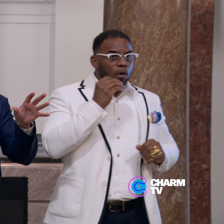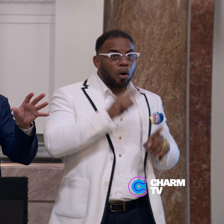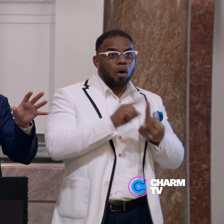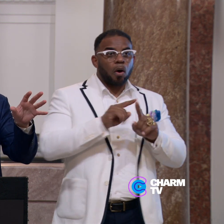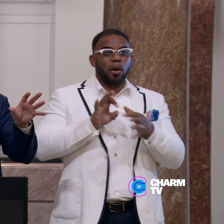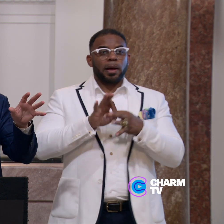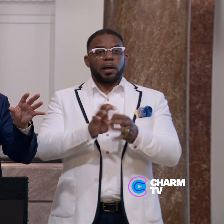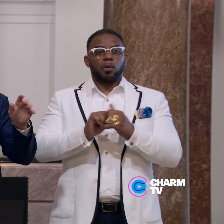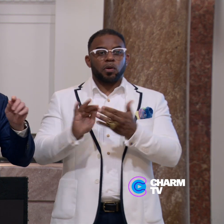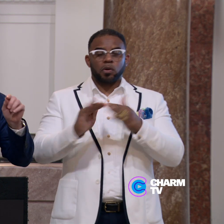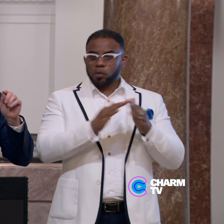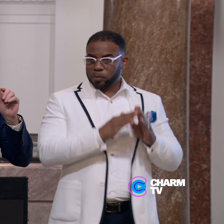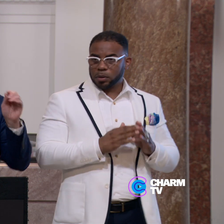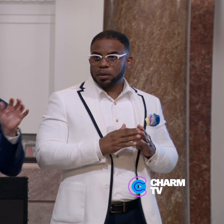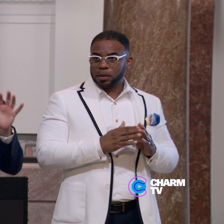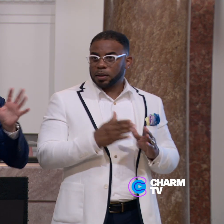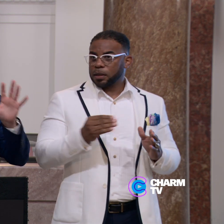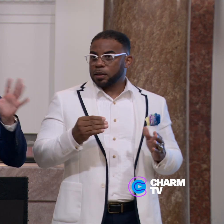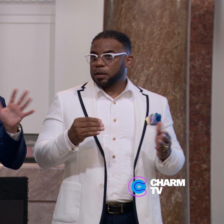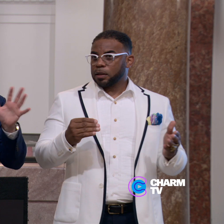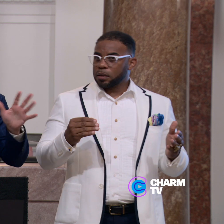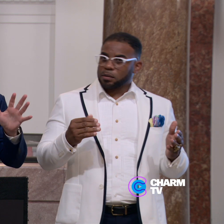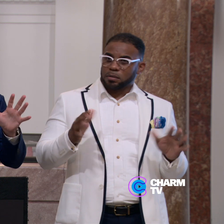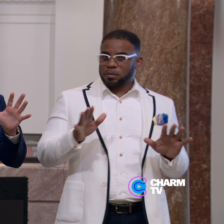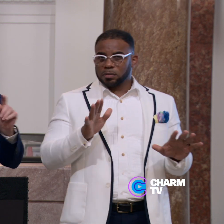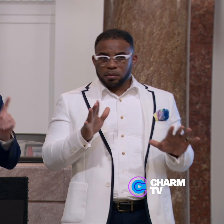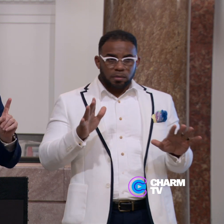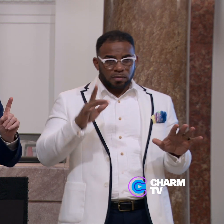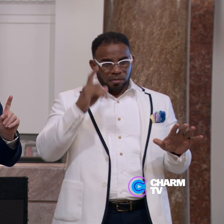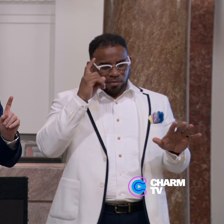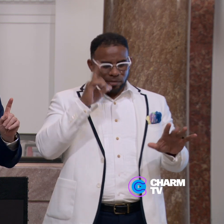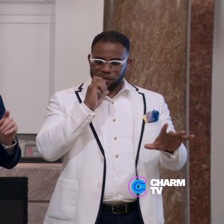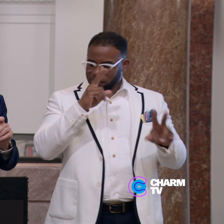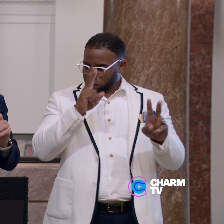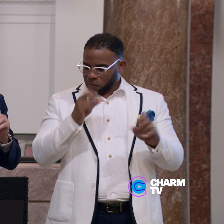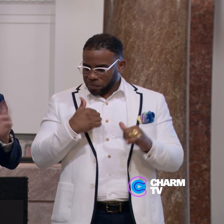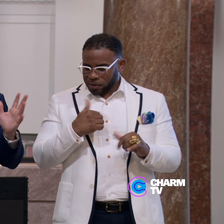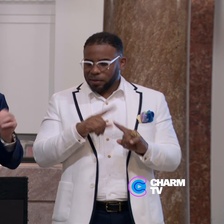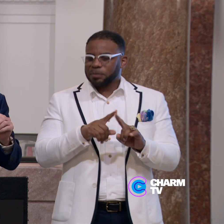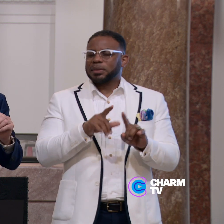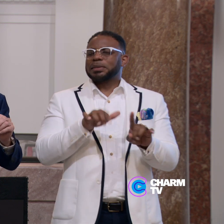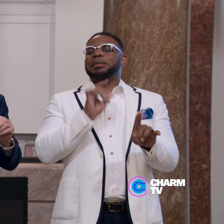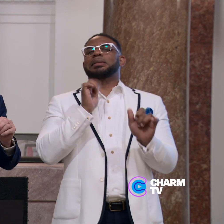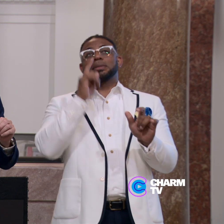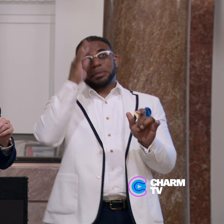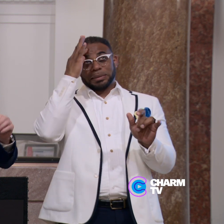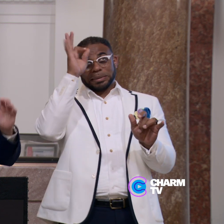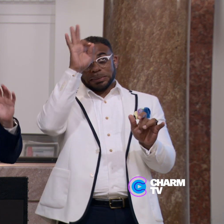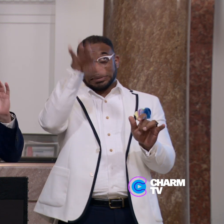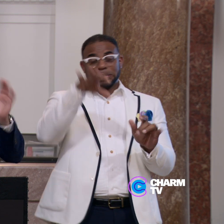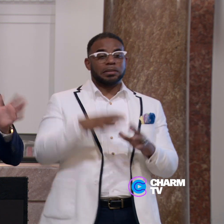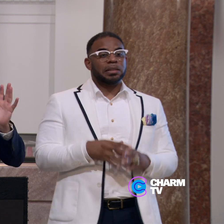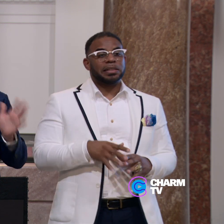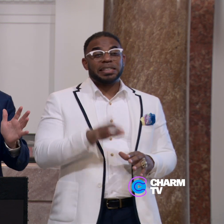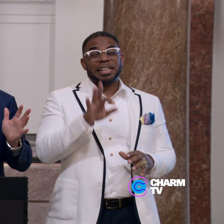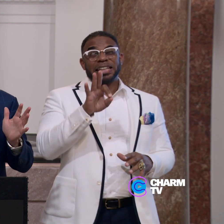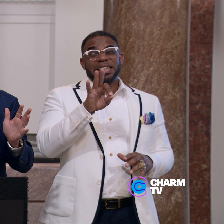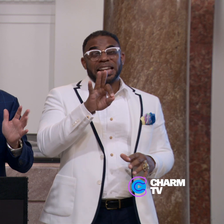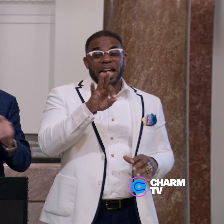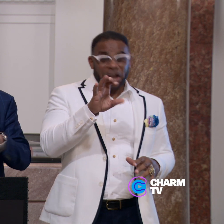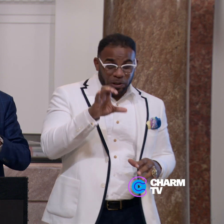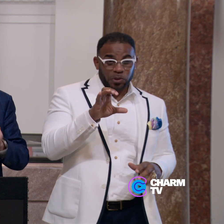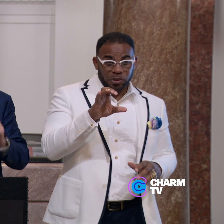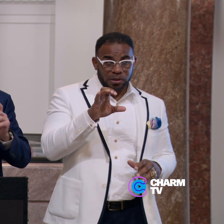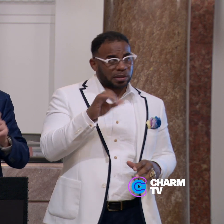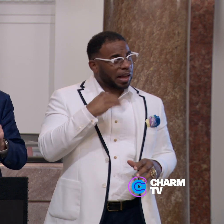but also connect in the community. And plus or minus, don't quote me exactly, because this is all off the top of my head, 900,